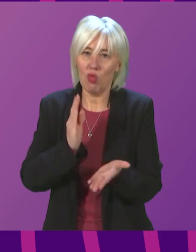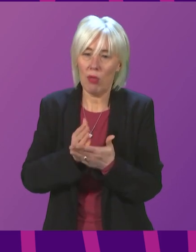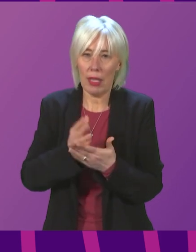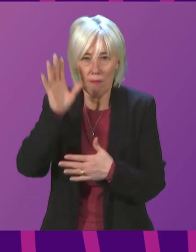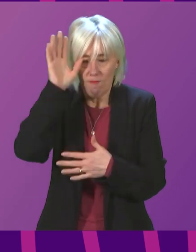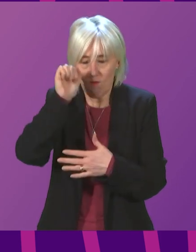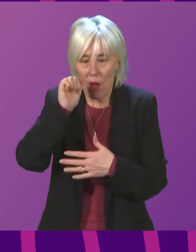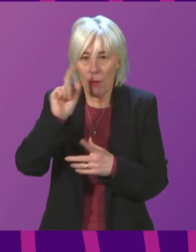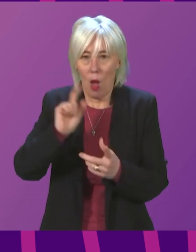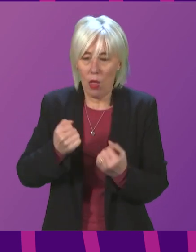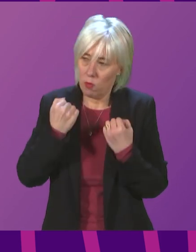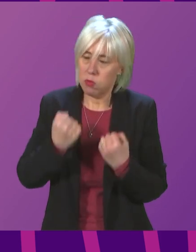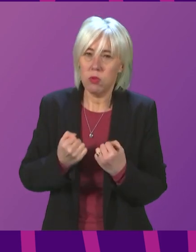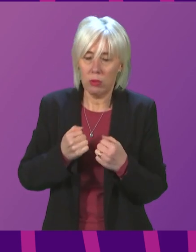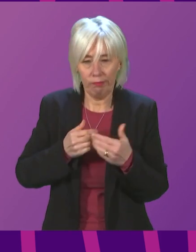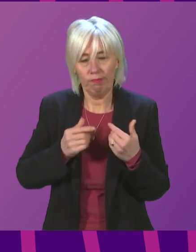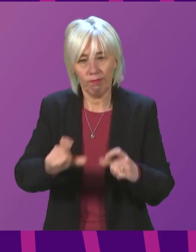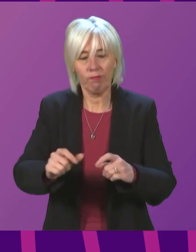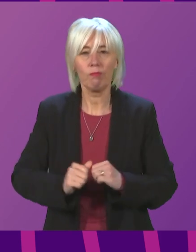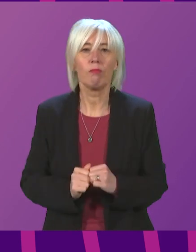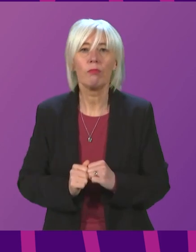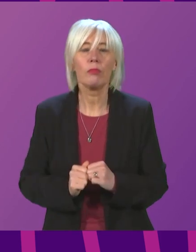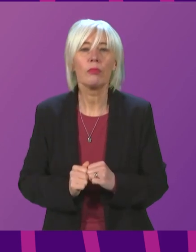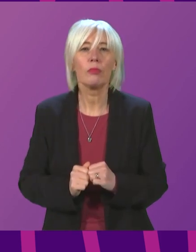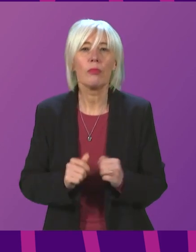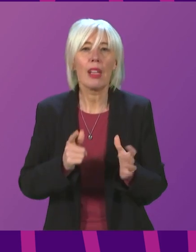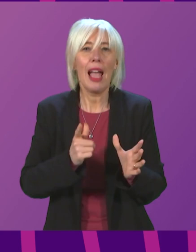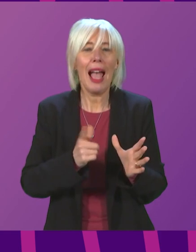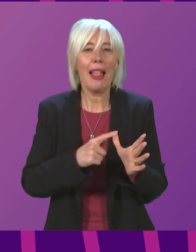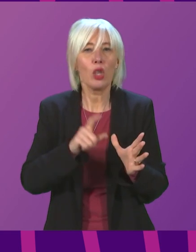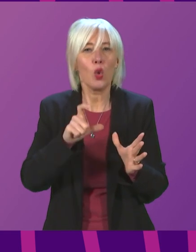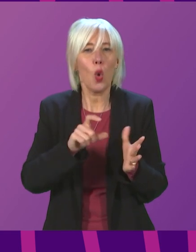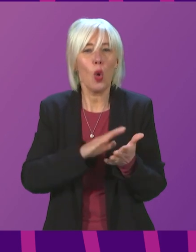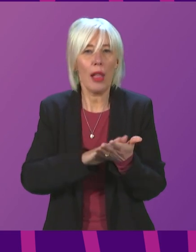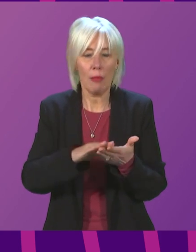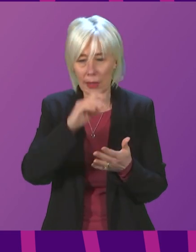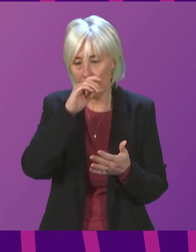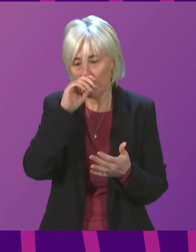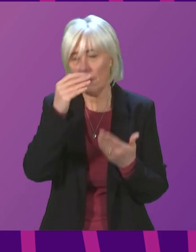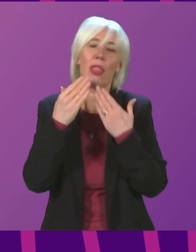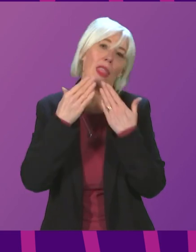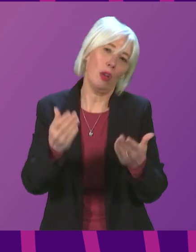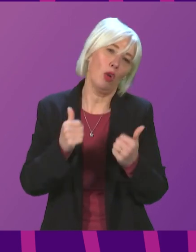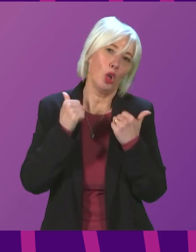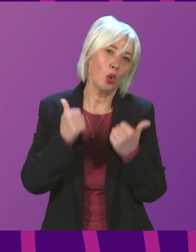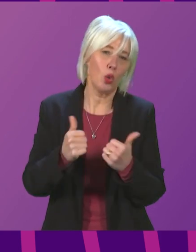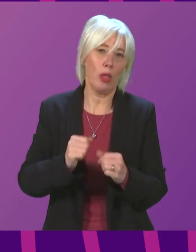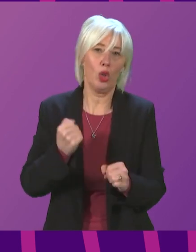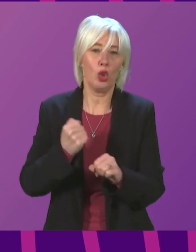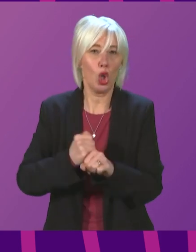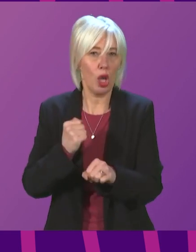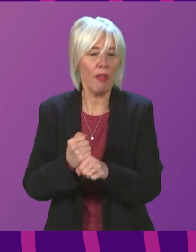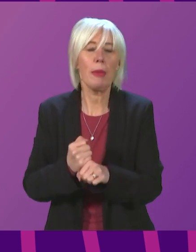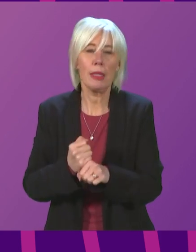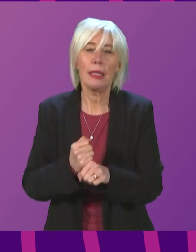retain. Alex Coole-Hamilton. Thank you very much, presiding officer. And it is gratifying to hear that the Scottish government have determined